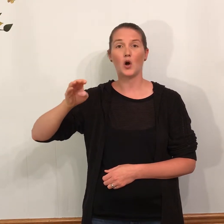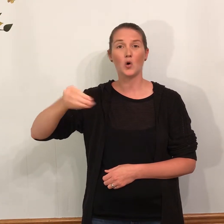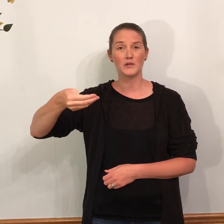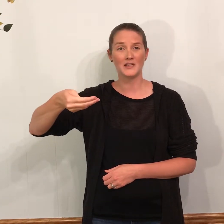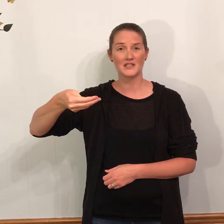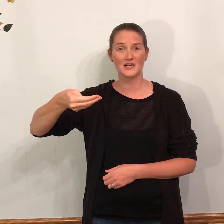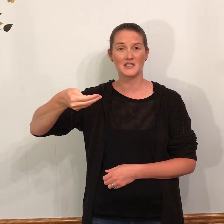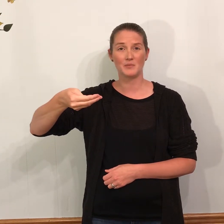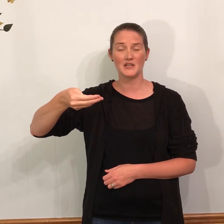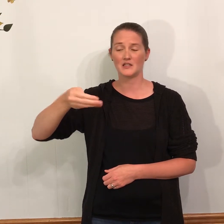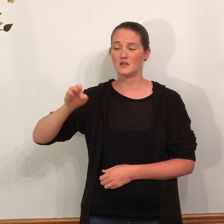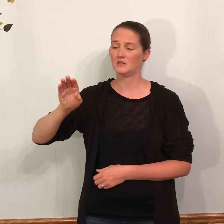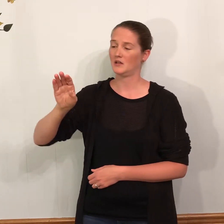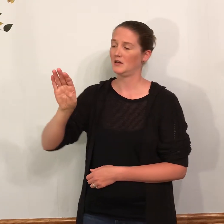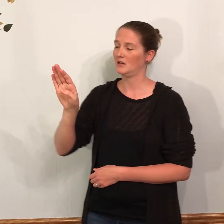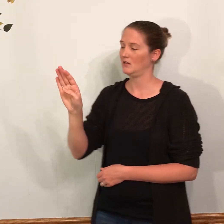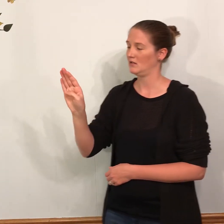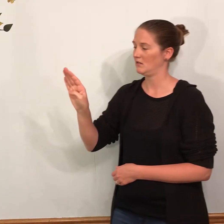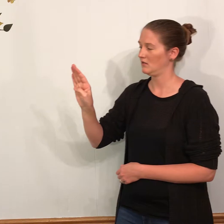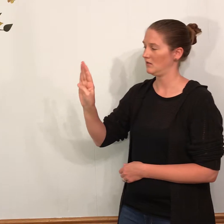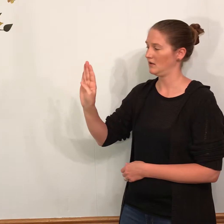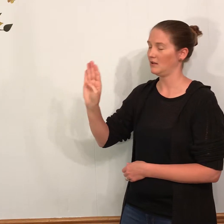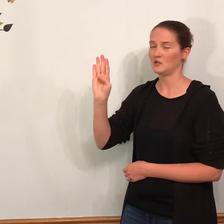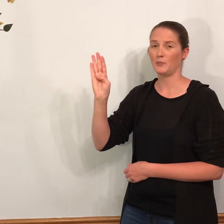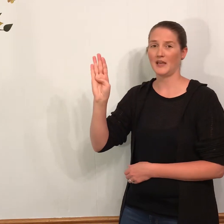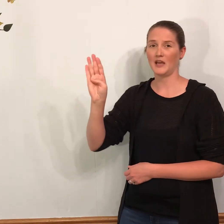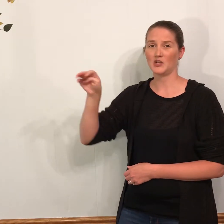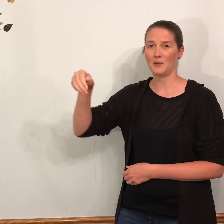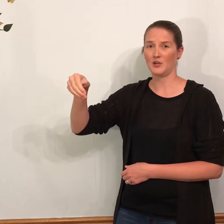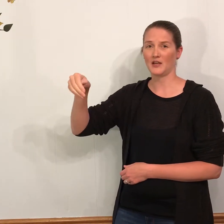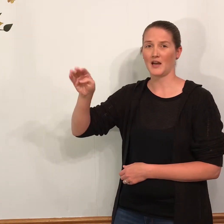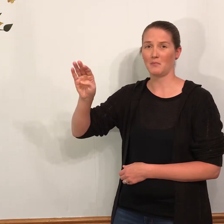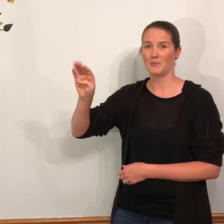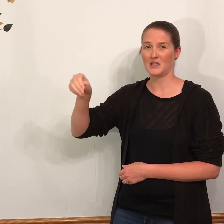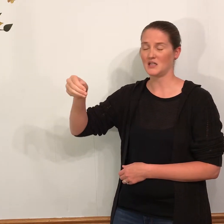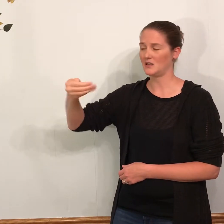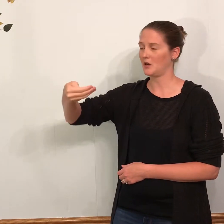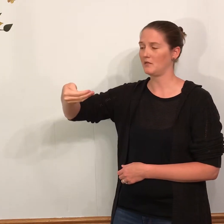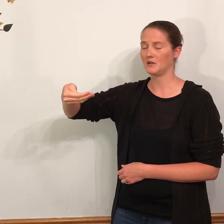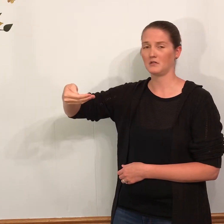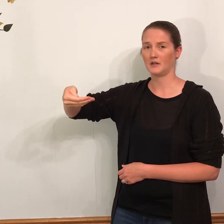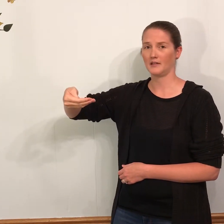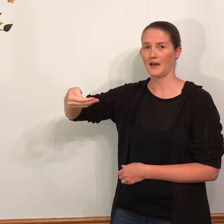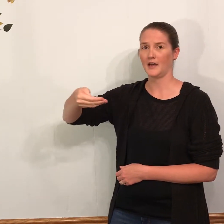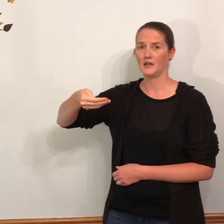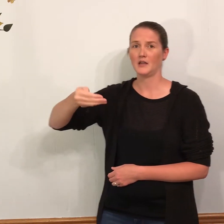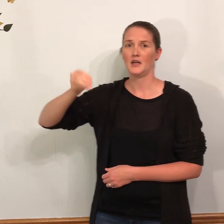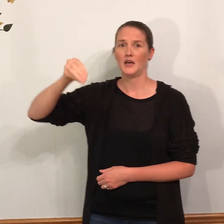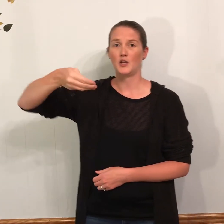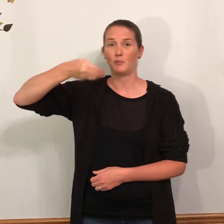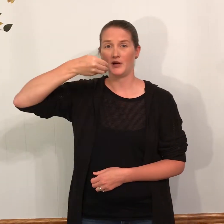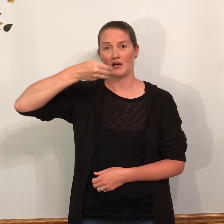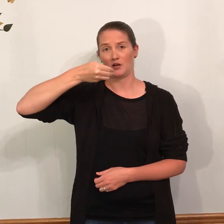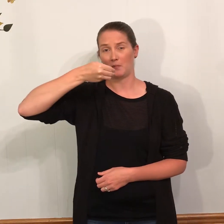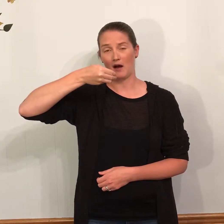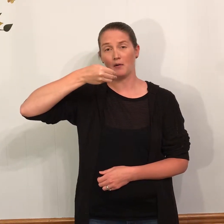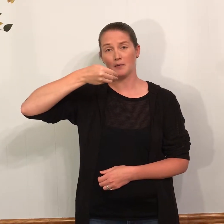holding a slice of pizza. It's your B handshape and you kind of bend it over like that and you're putting it in your mouth.